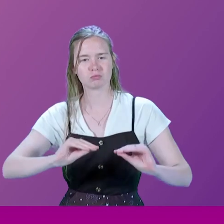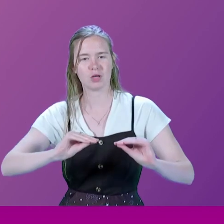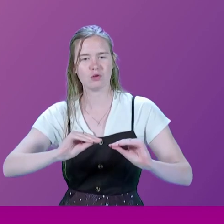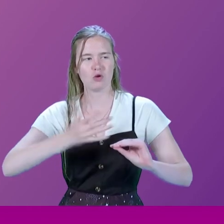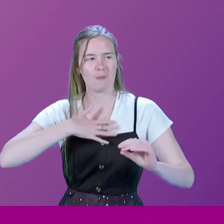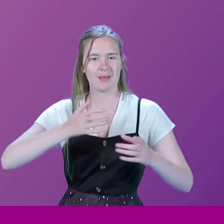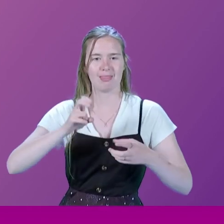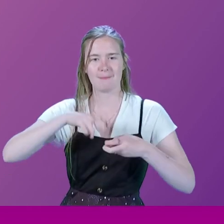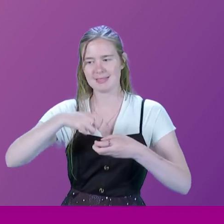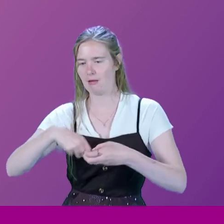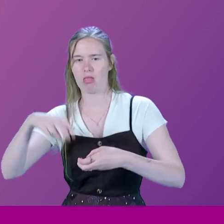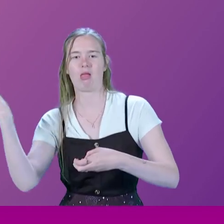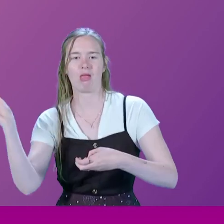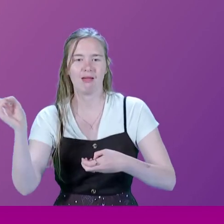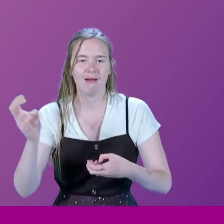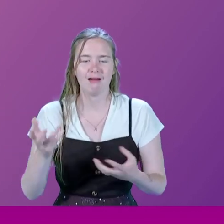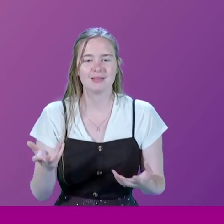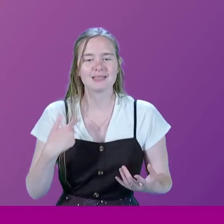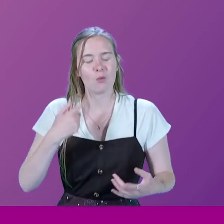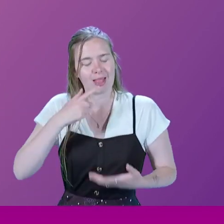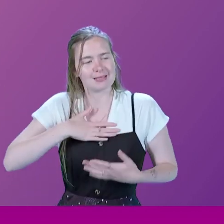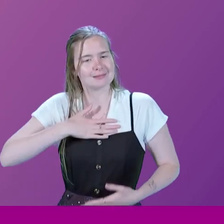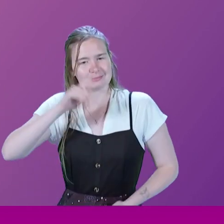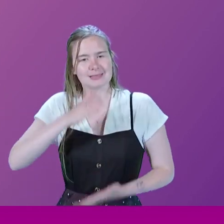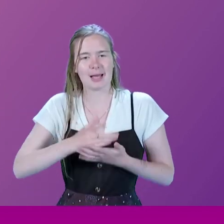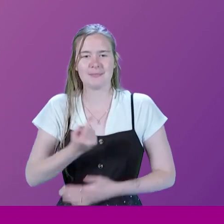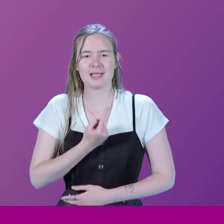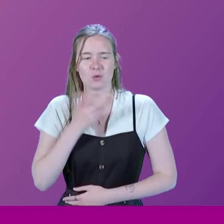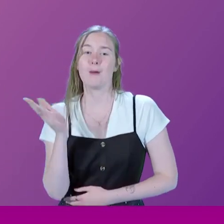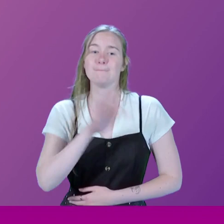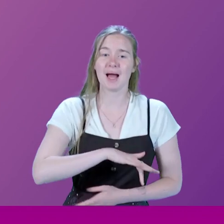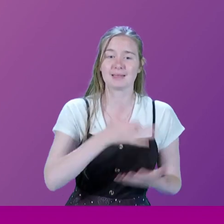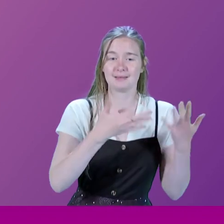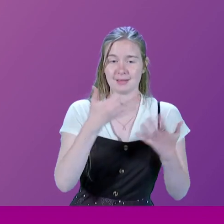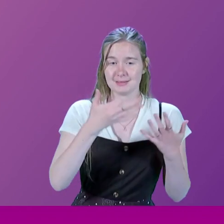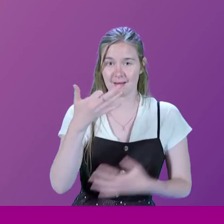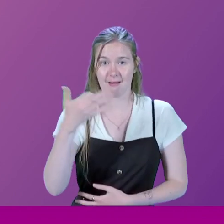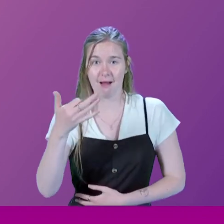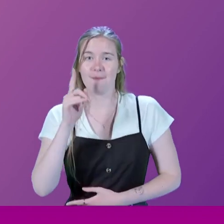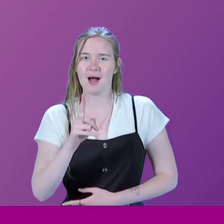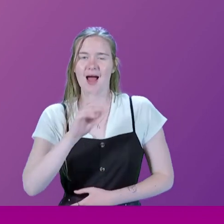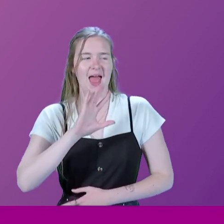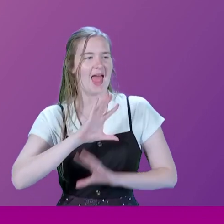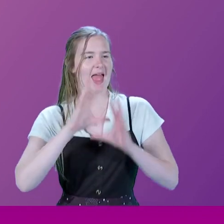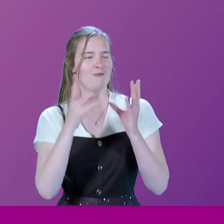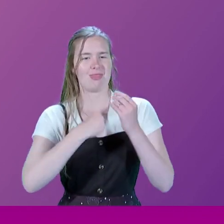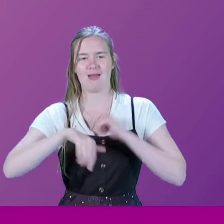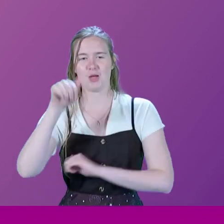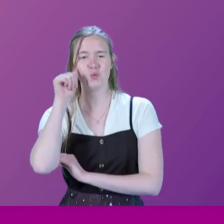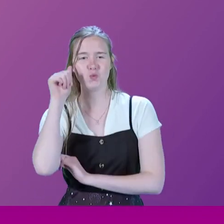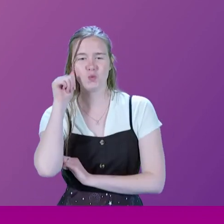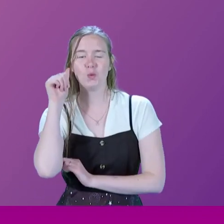than being hoiked out by the public. So, I went back in 1999. But all the things I knew, really,